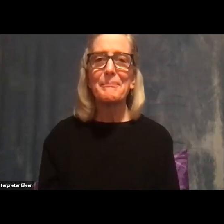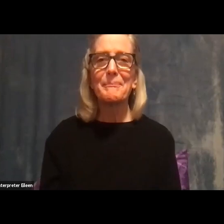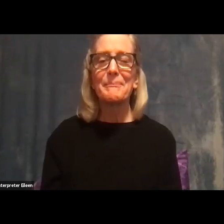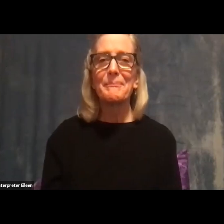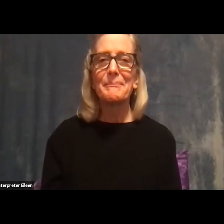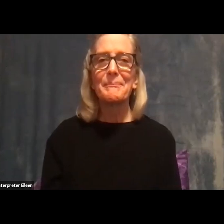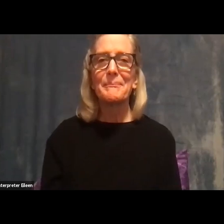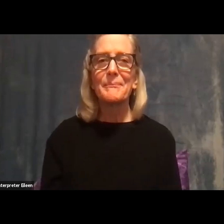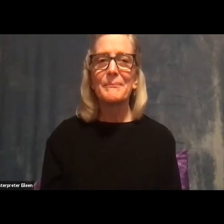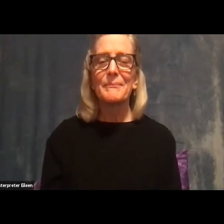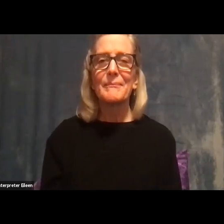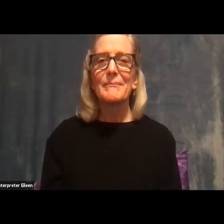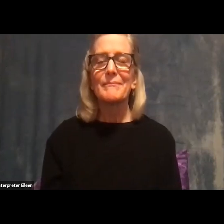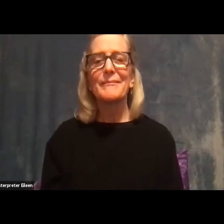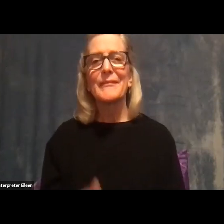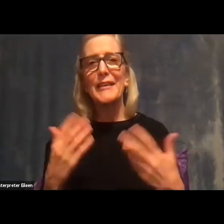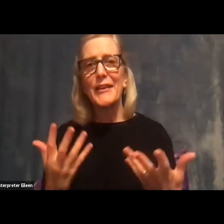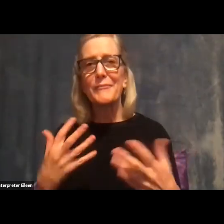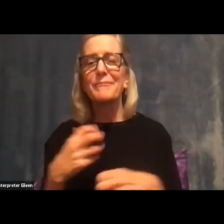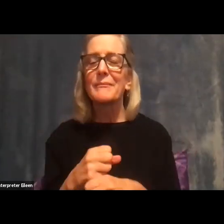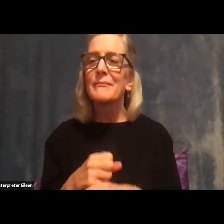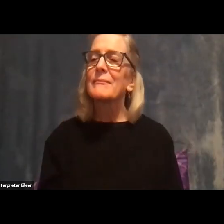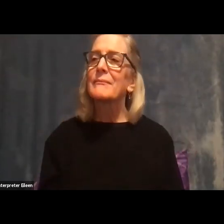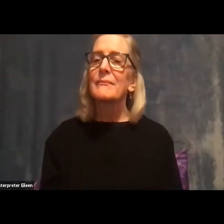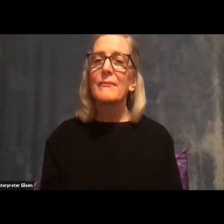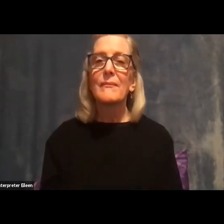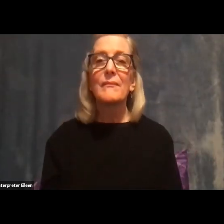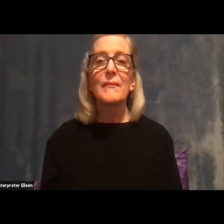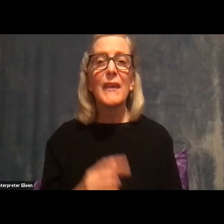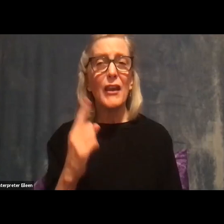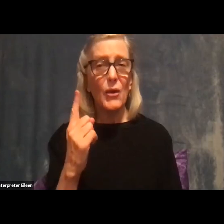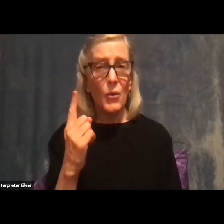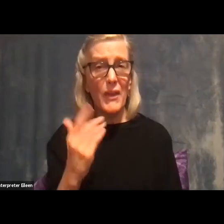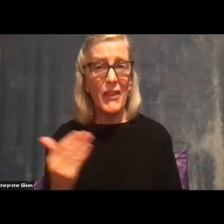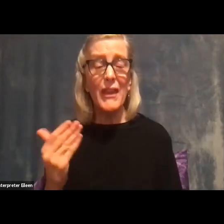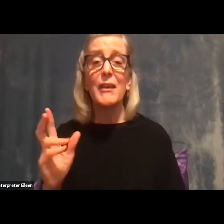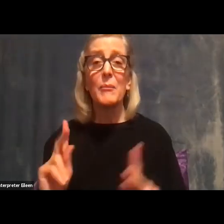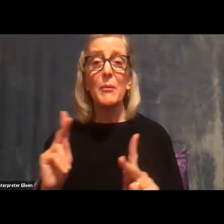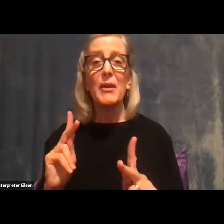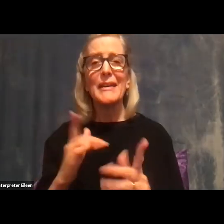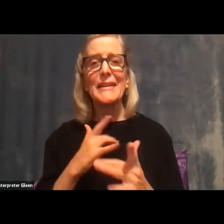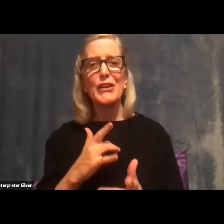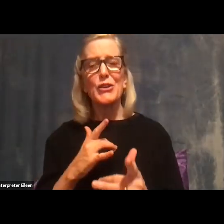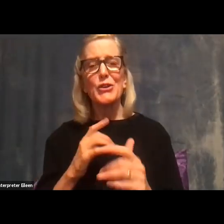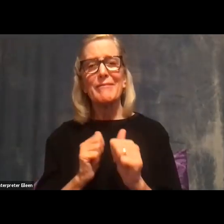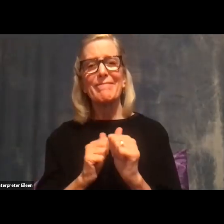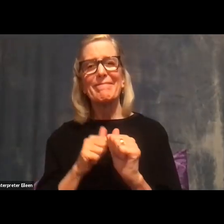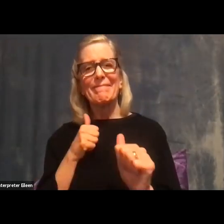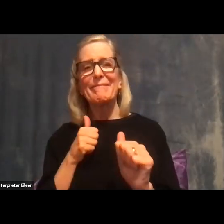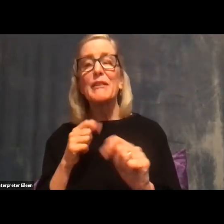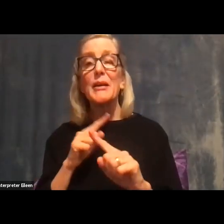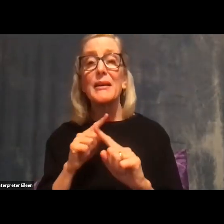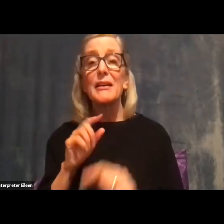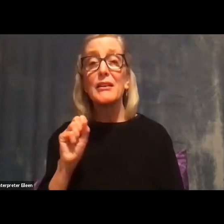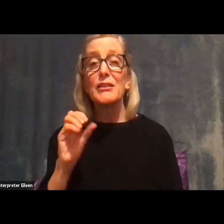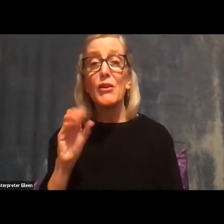So one thing that people, you know, sometimes shy away from, but that the social science really does find is